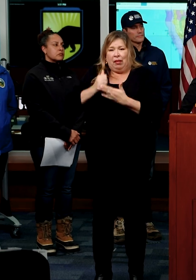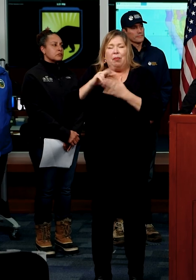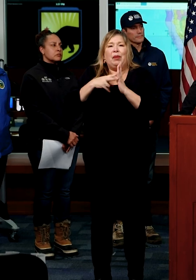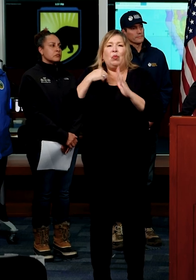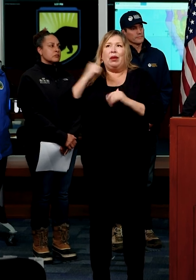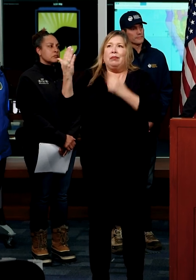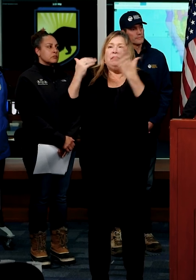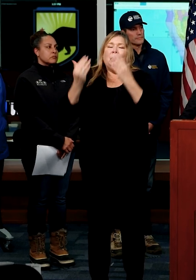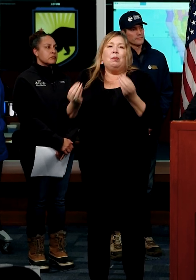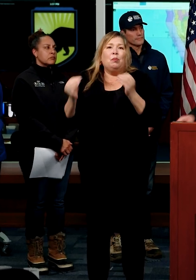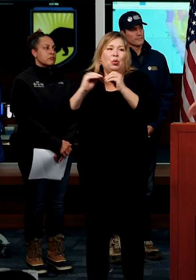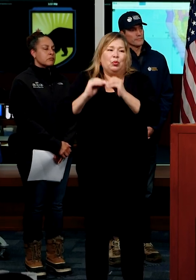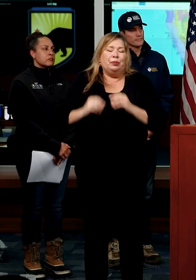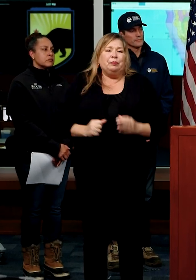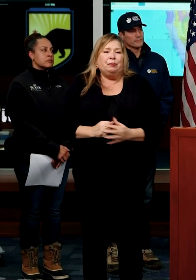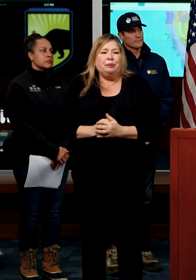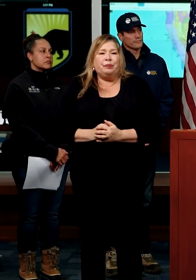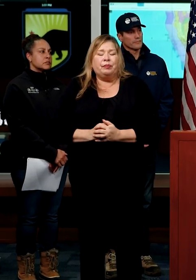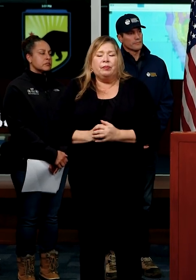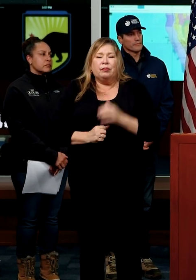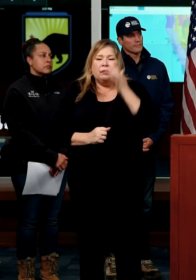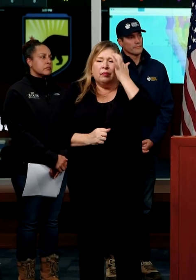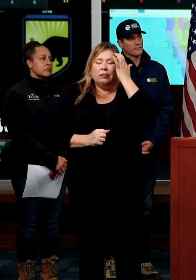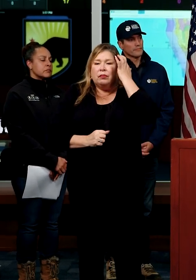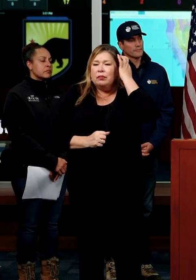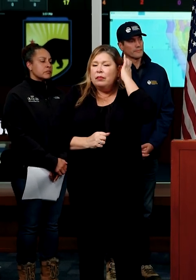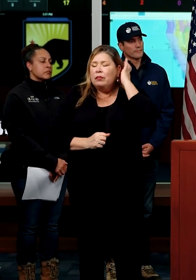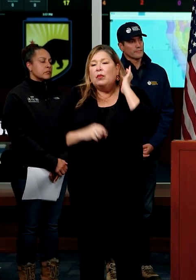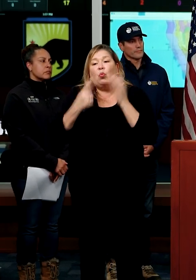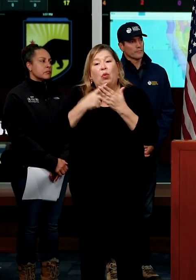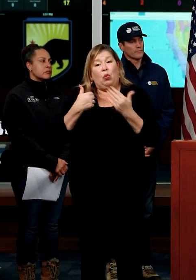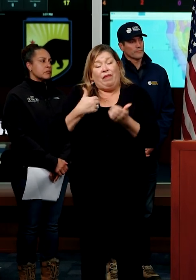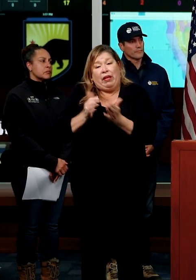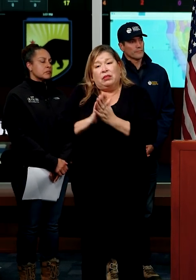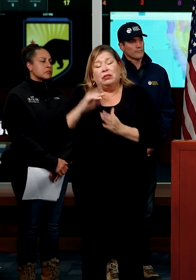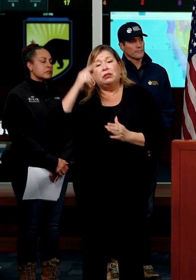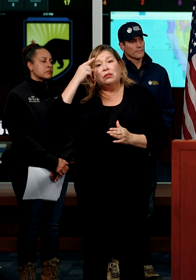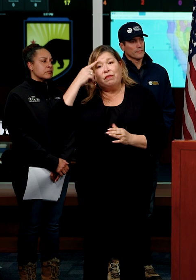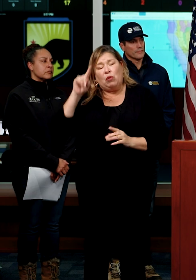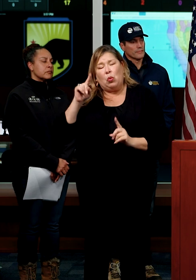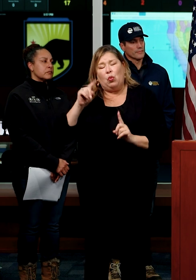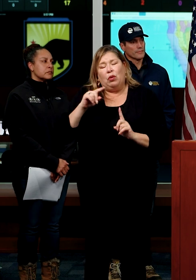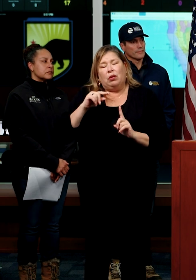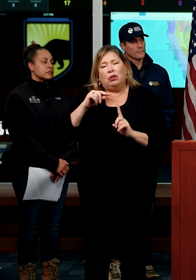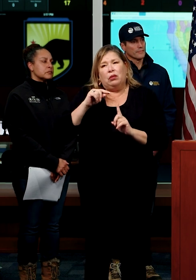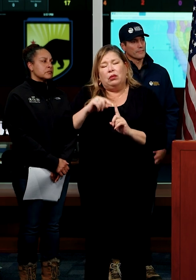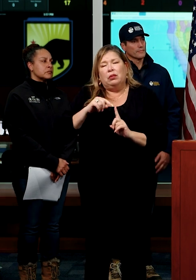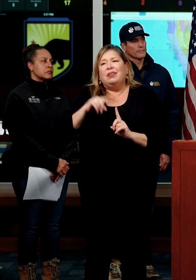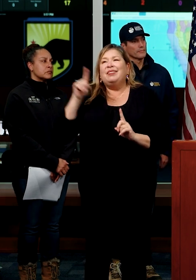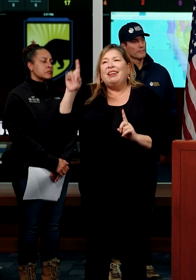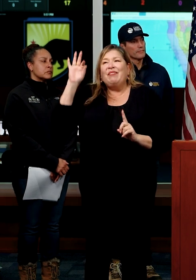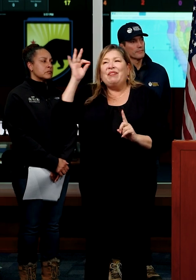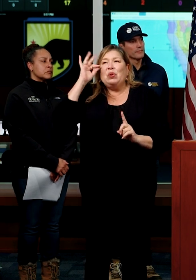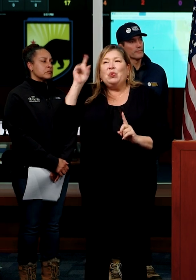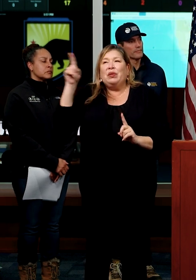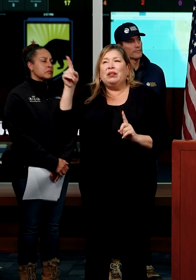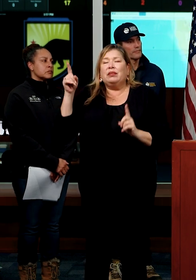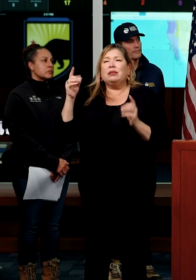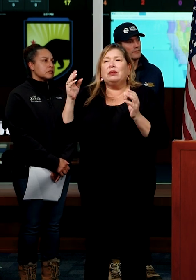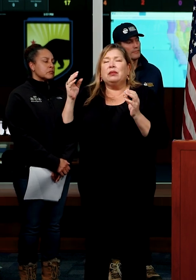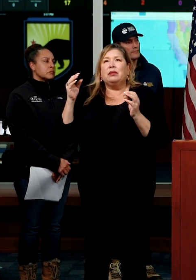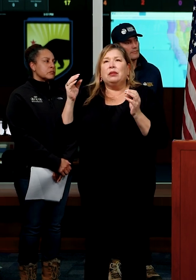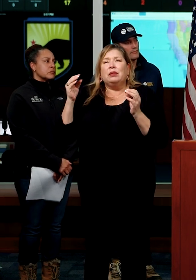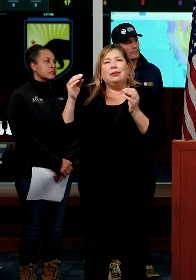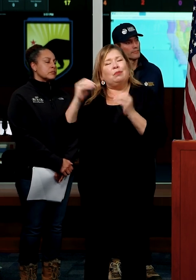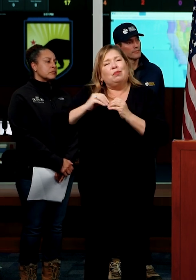without, you know, what we're asking for, the feds, is somewhat unique in this respect. It's more, I think, analogous